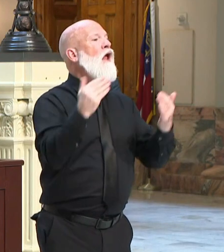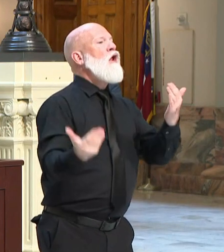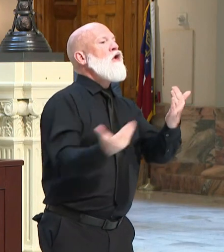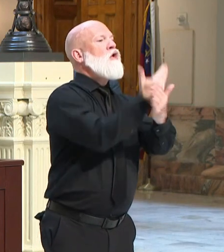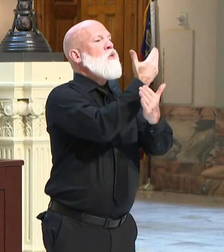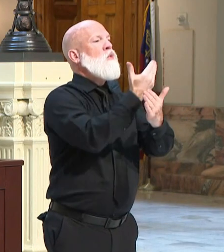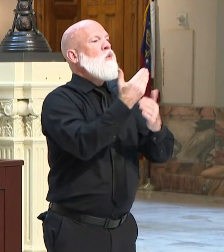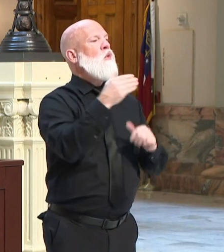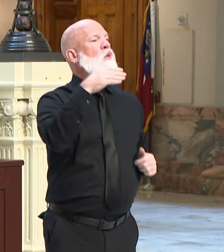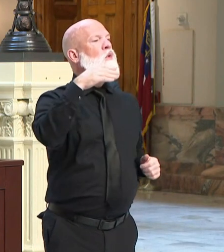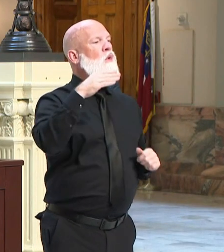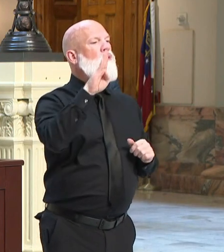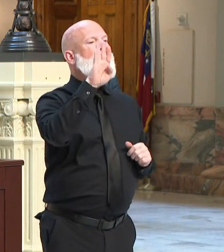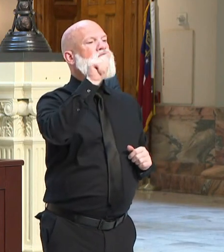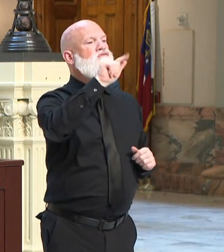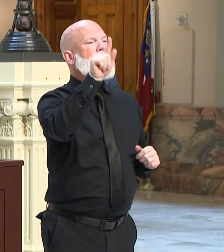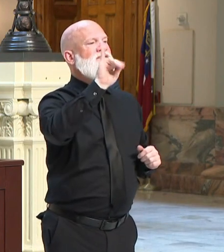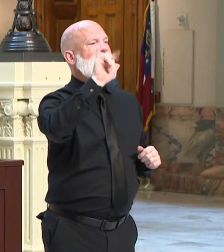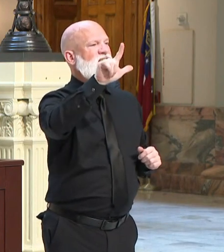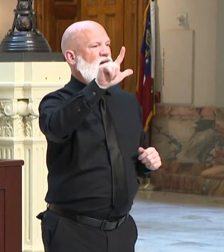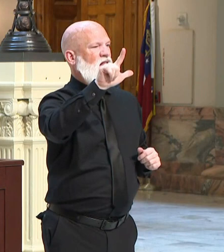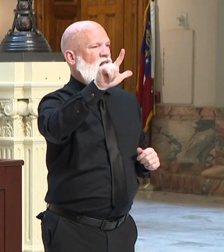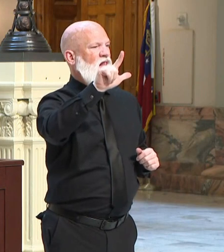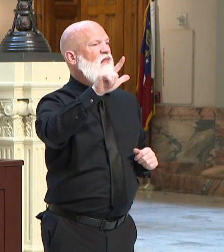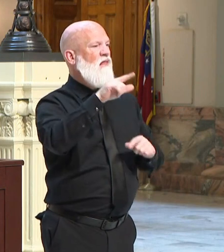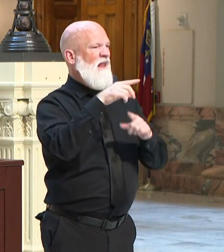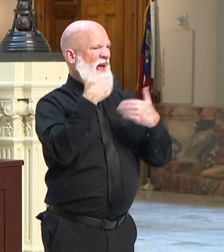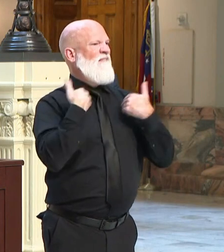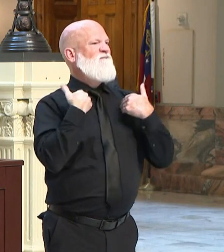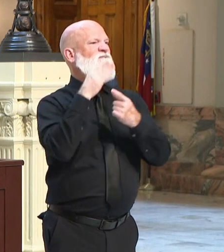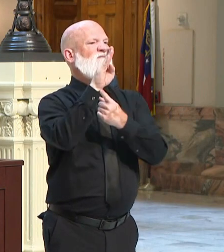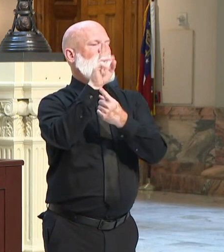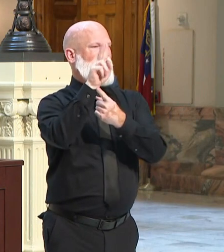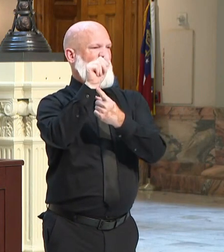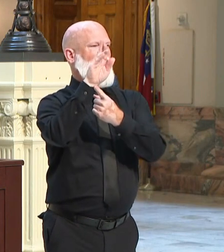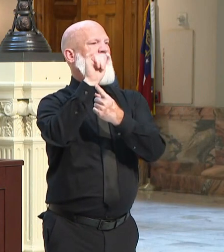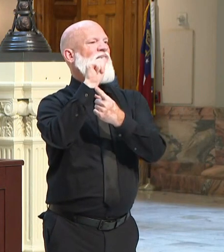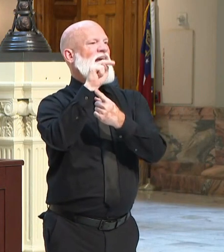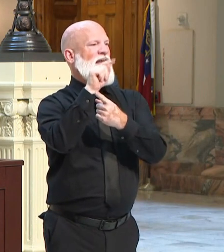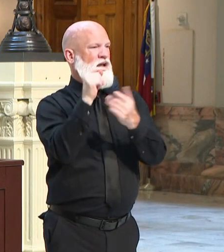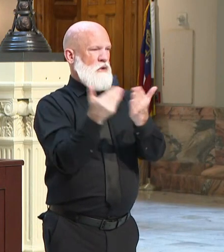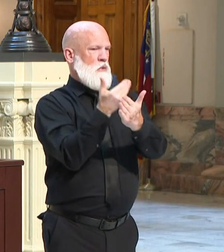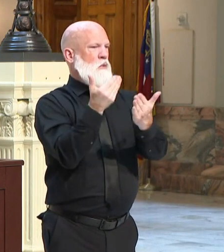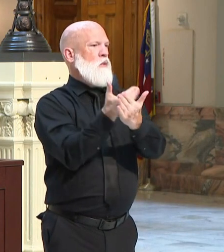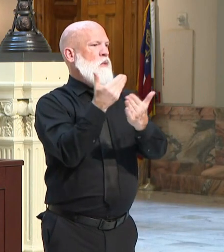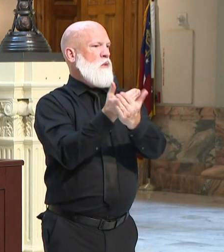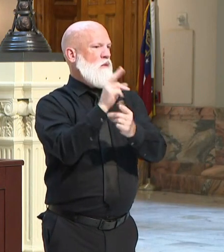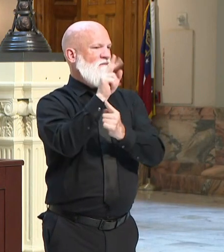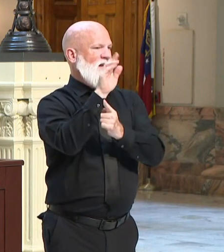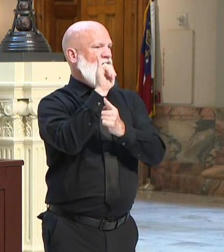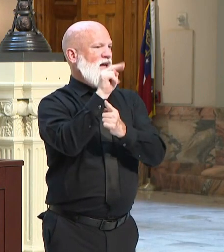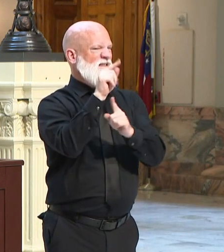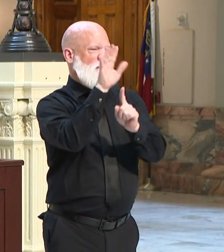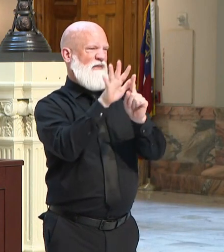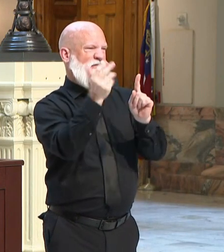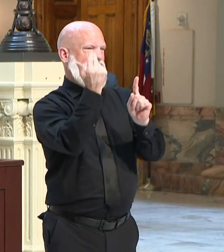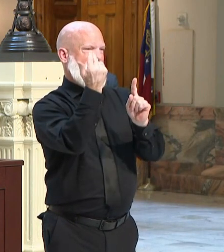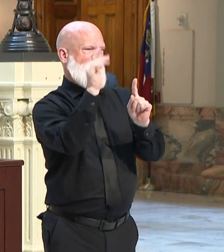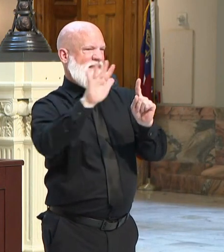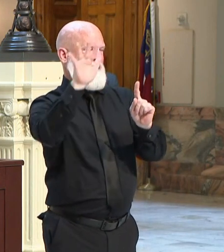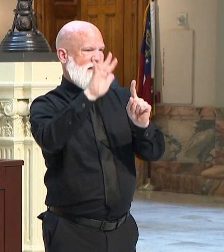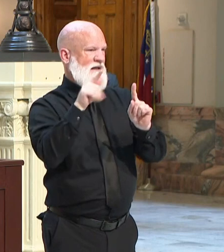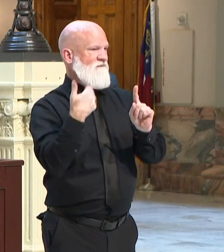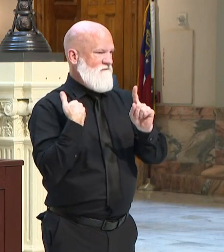variant, and that variant from Brazil may have, again, a little more